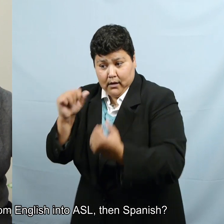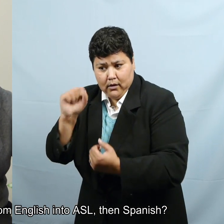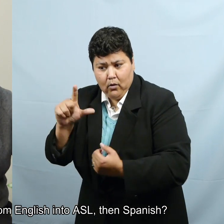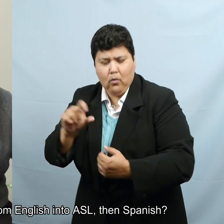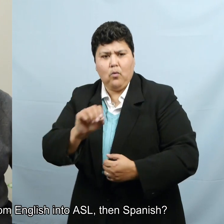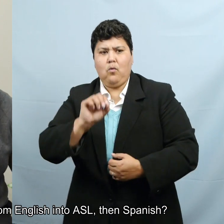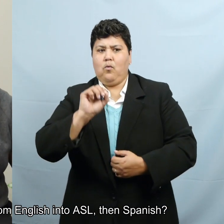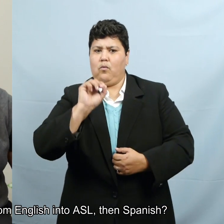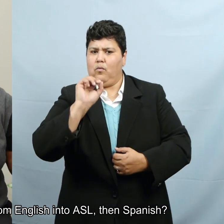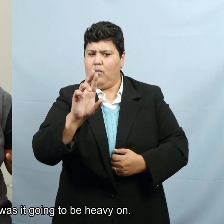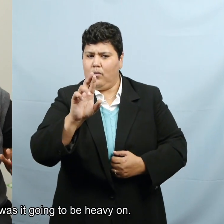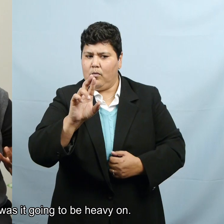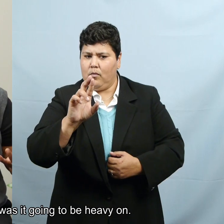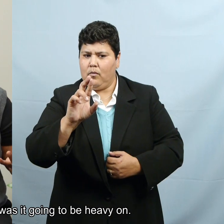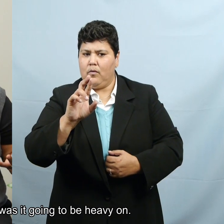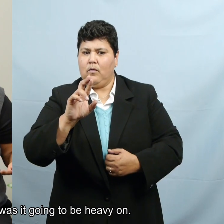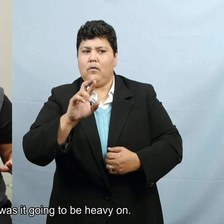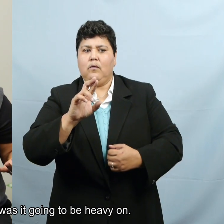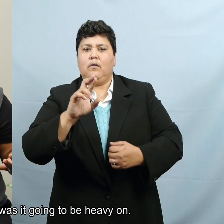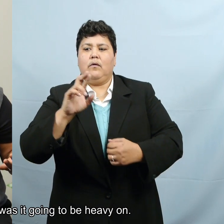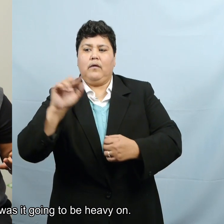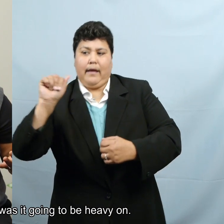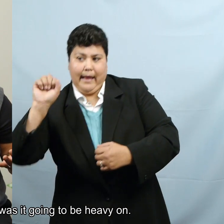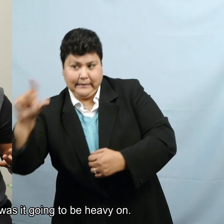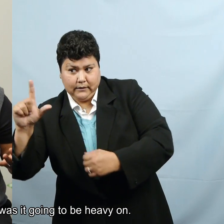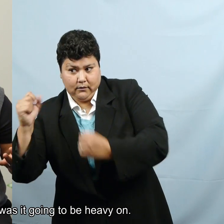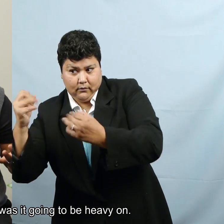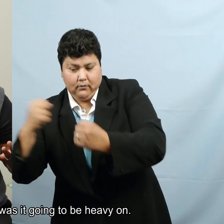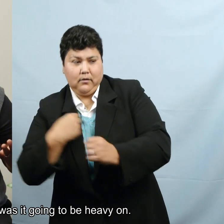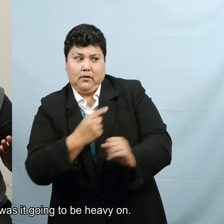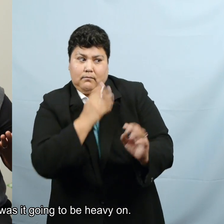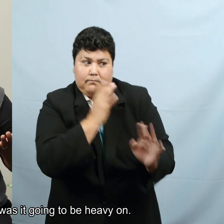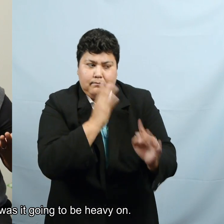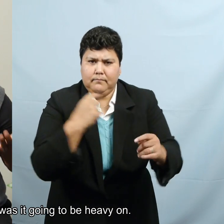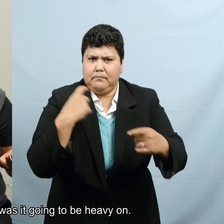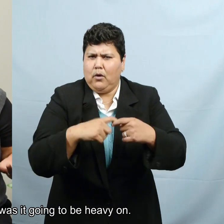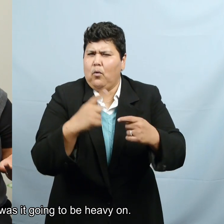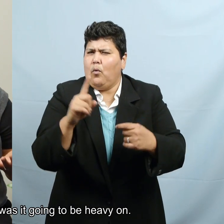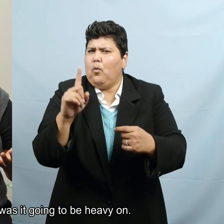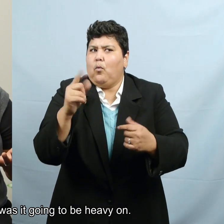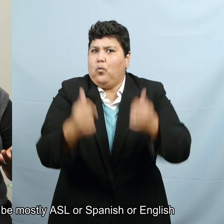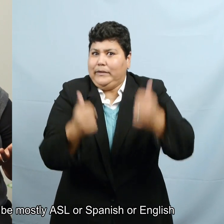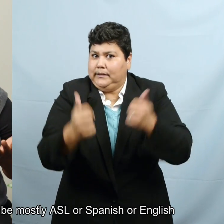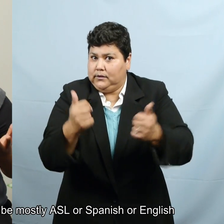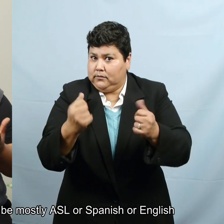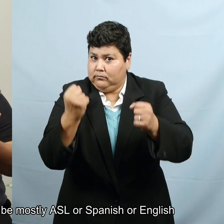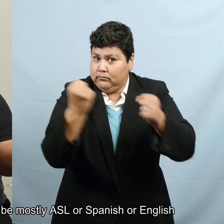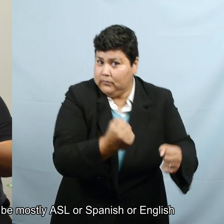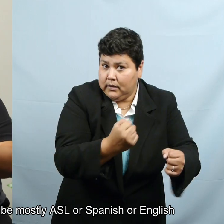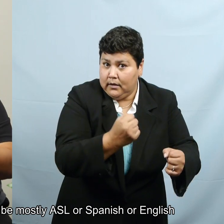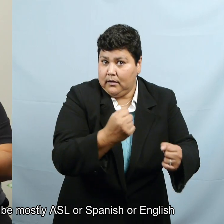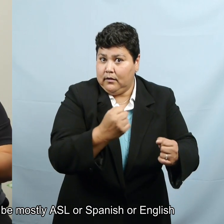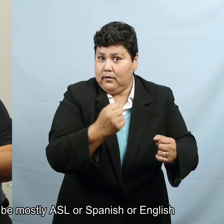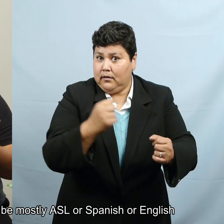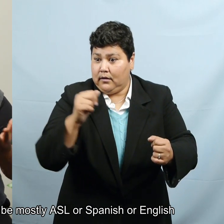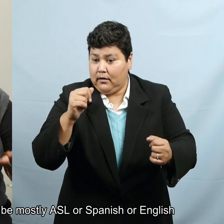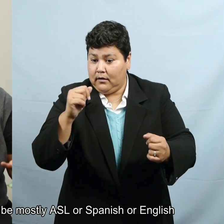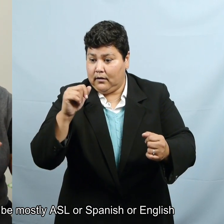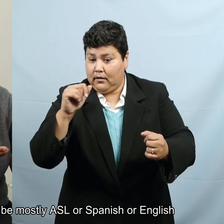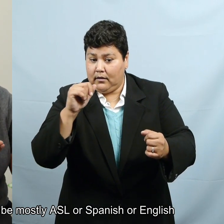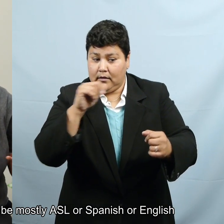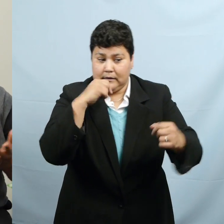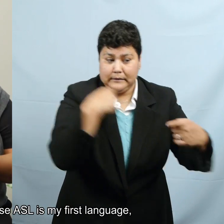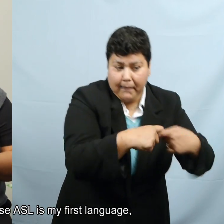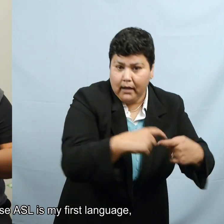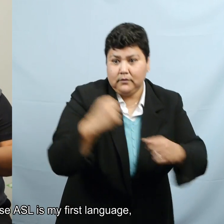into ASL than Spanish? What was going to be heavy on? Was it going to be mostly ASL or